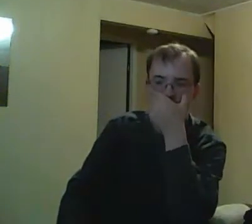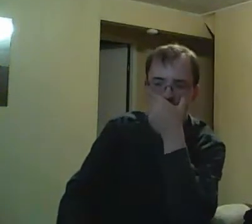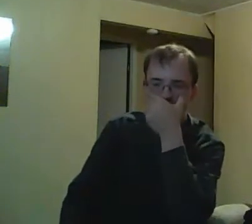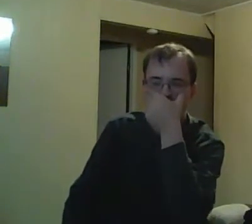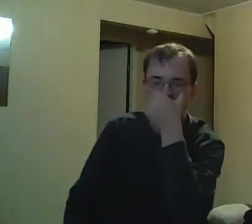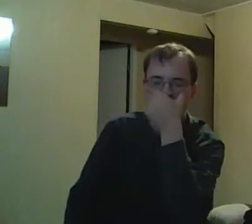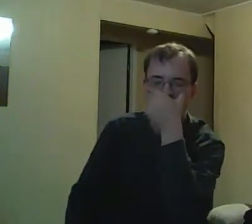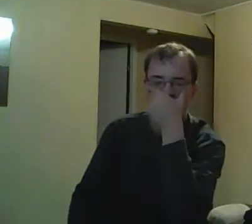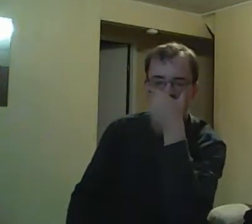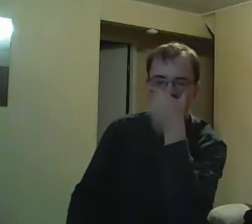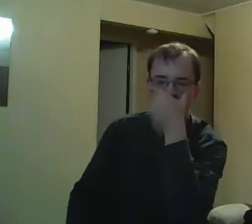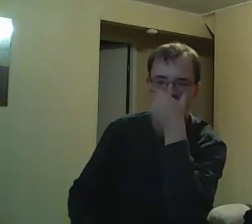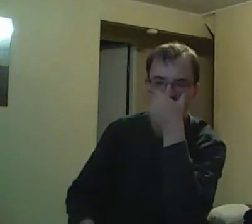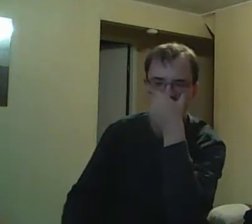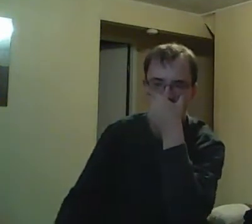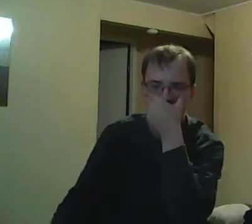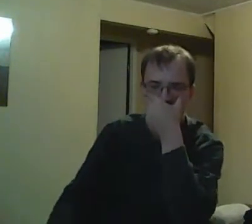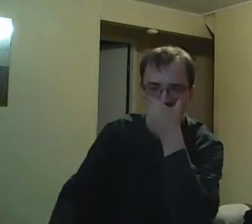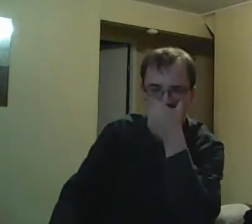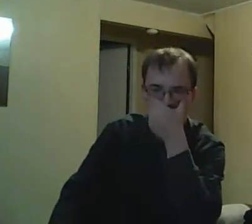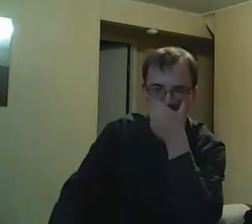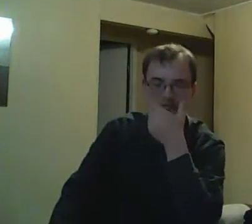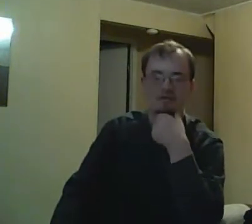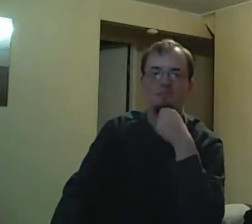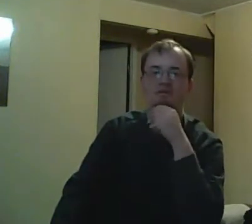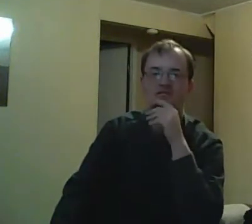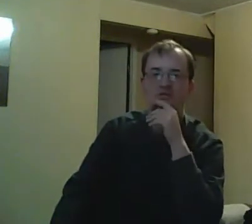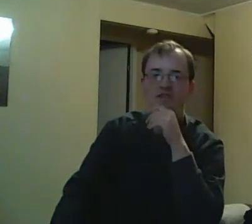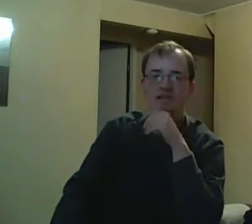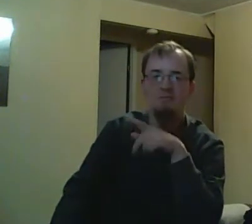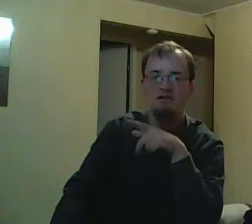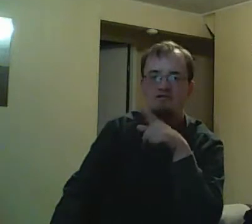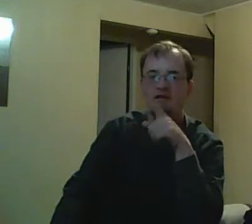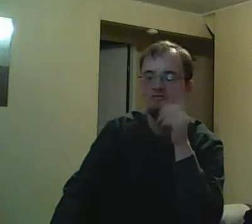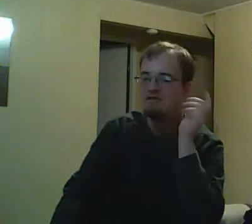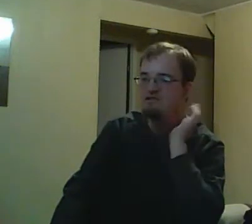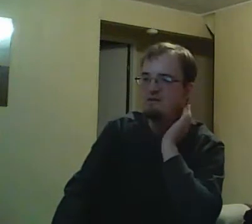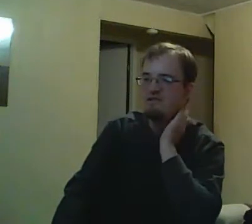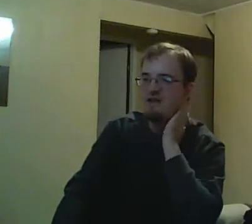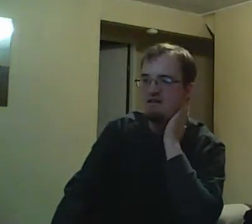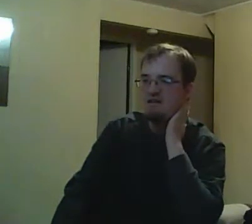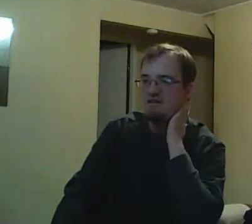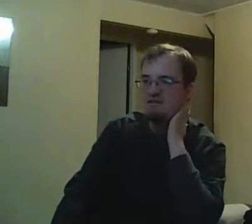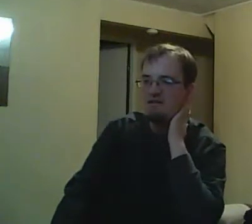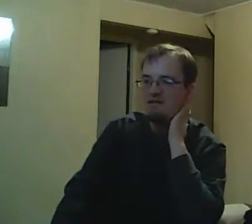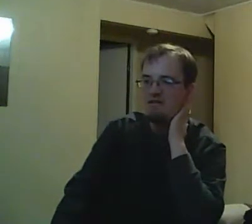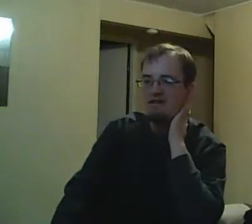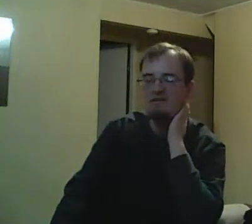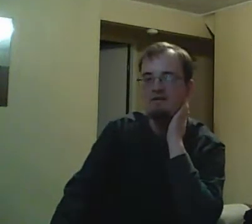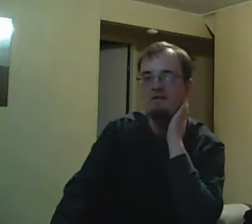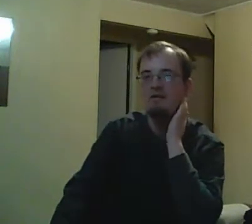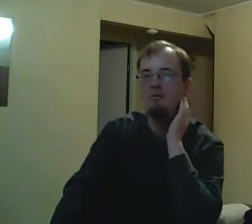of people. Like, you know, they never got retribution or anything because they're signing a school shooter. And that trumps everything else.